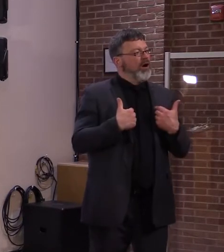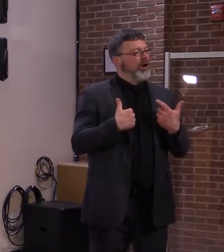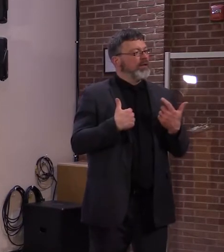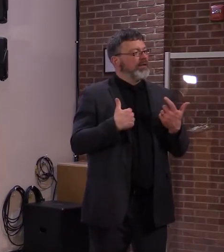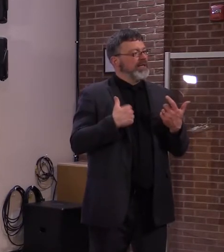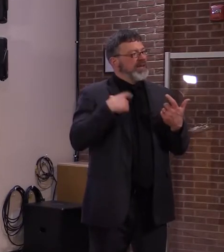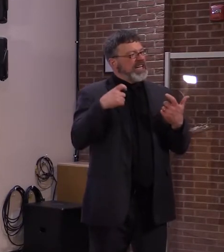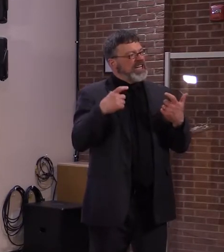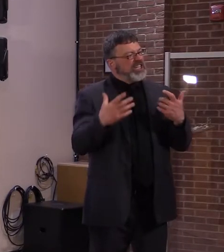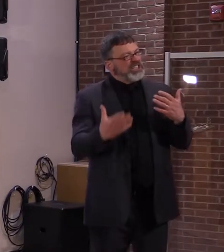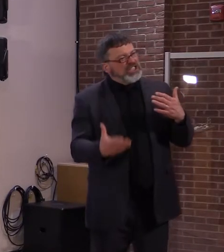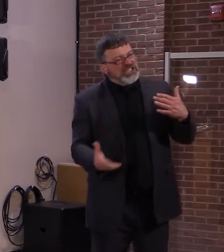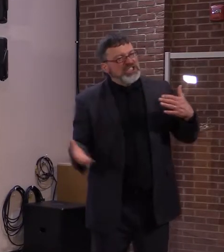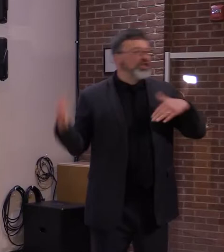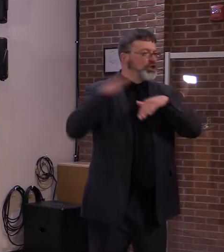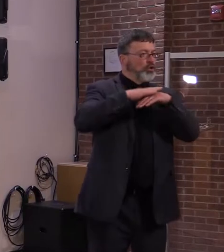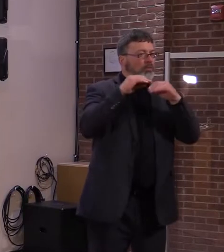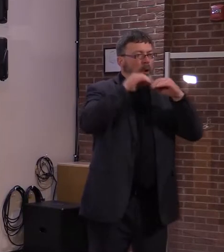and grow this economy.